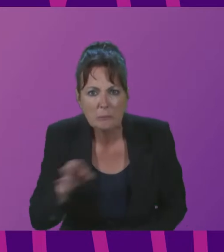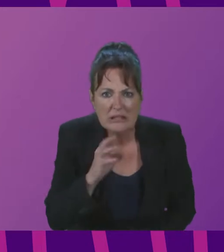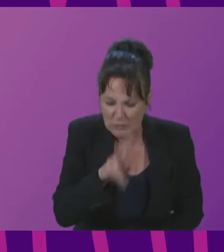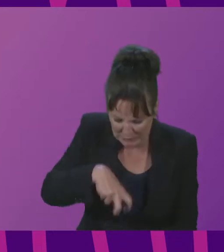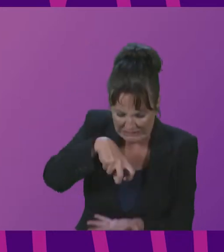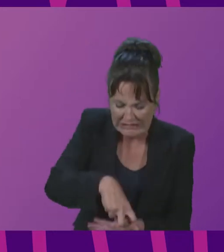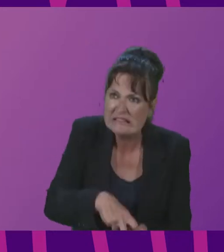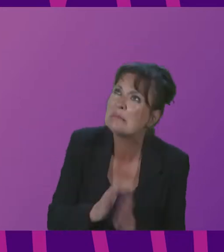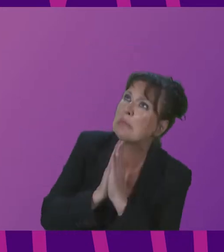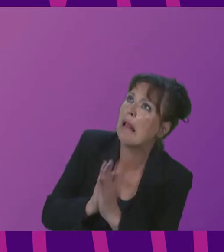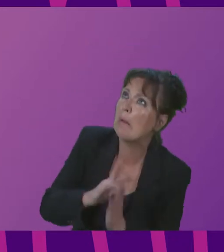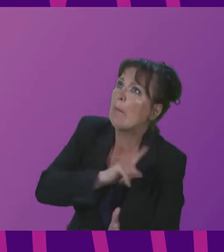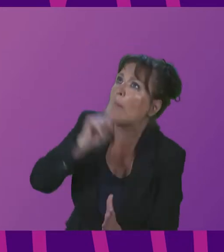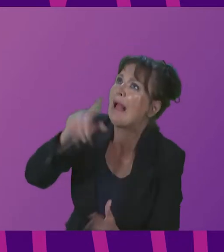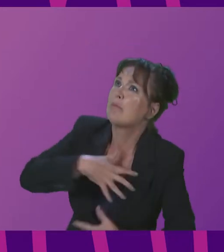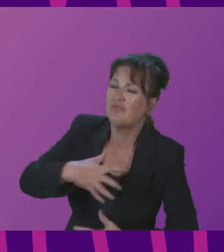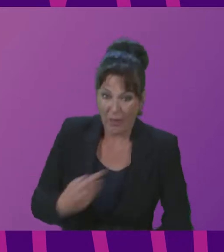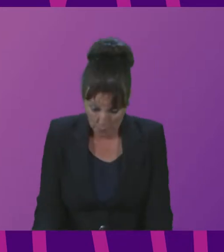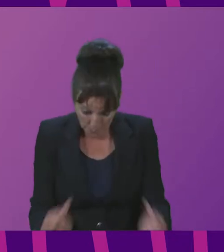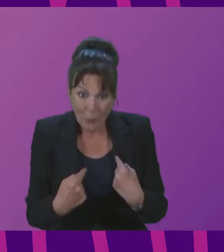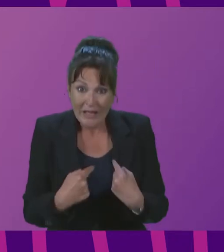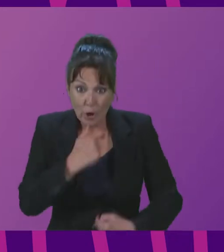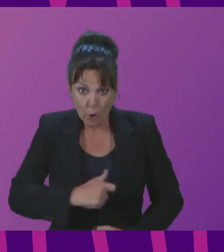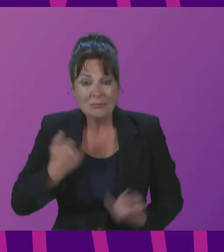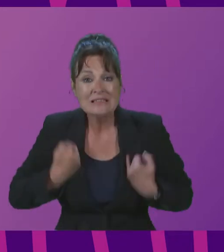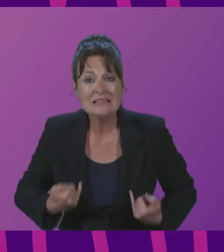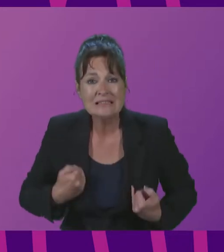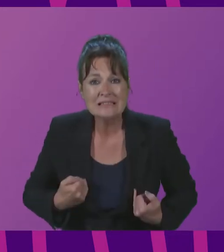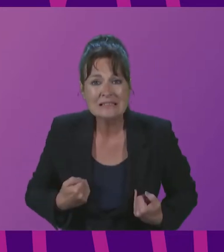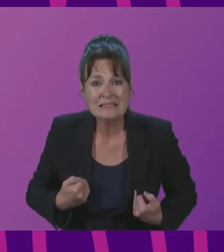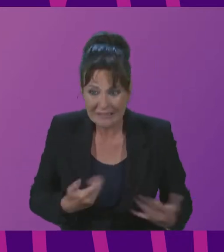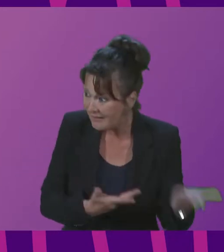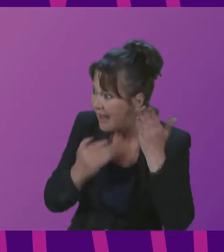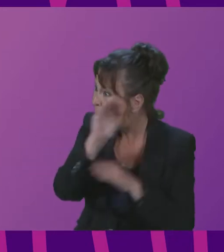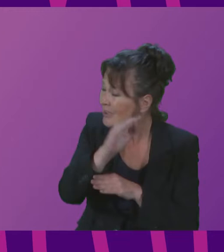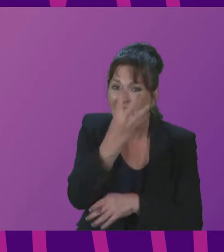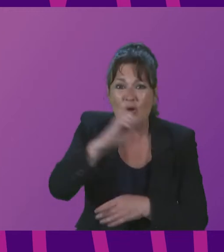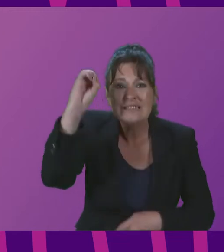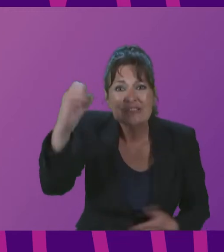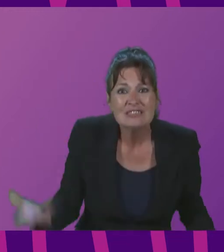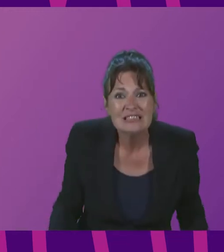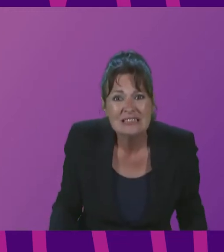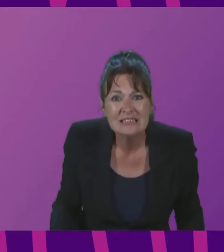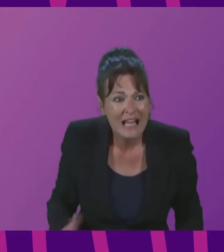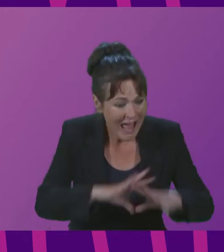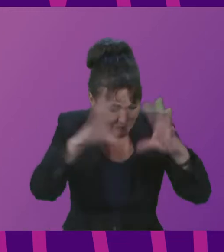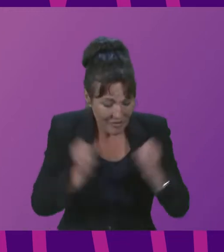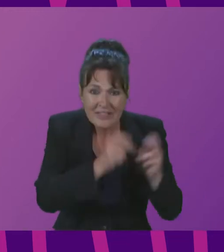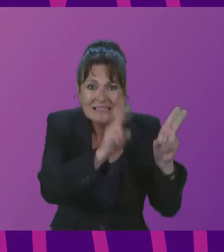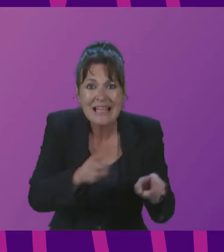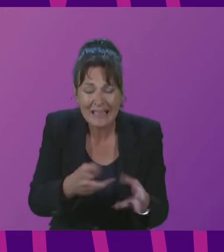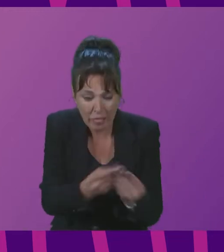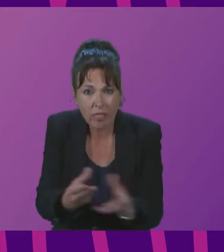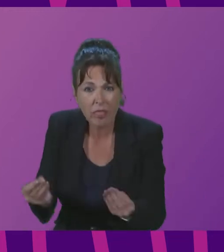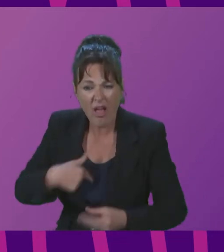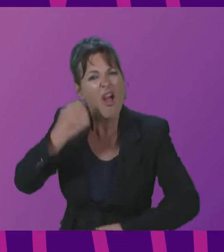why we can't breathe we're the disease my guy is 40 degrees everything is dying our government